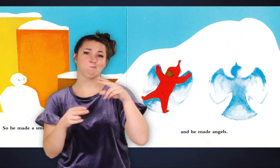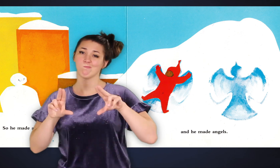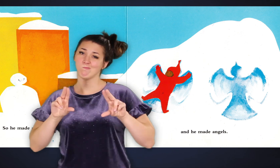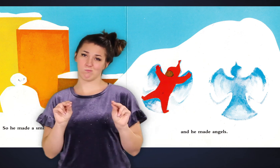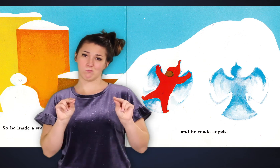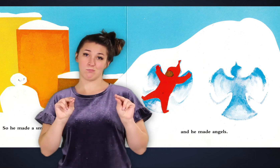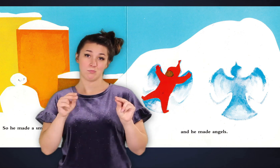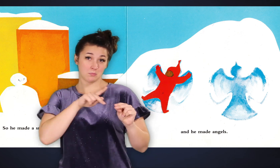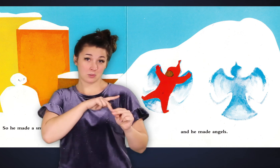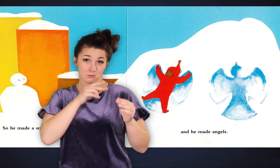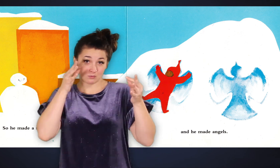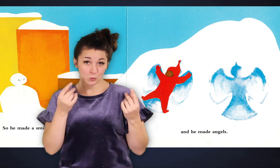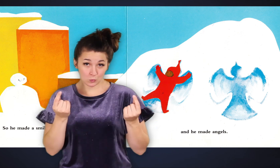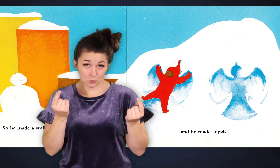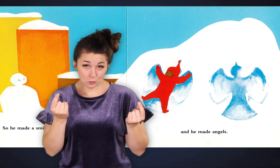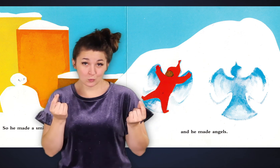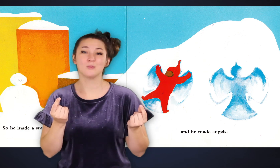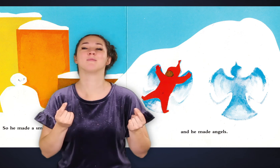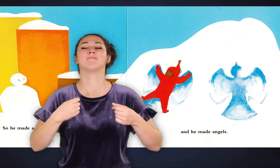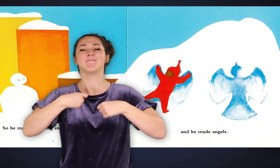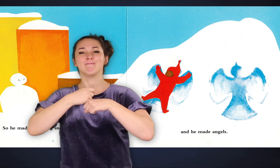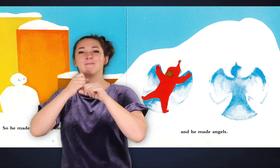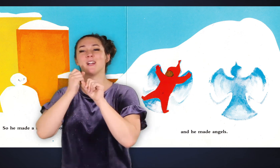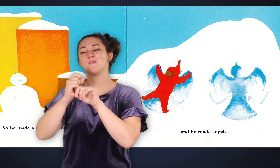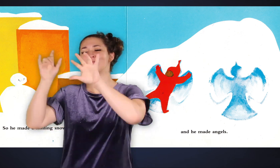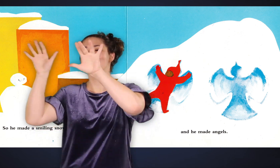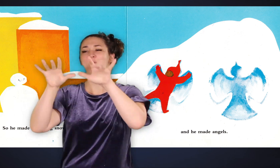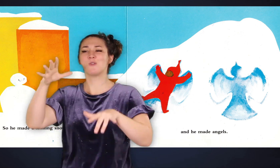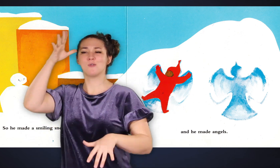So, he made a smiling snowman.